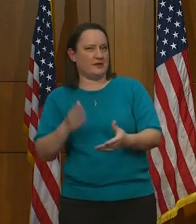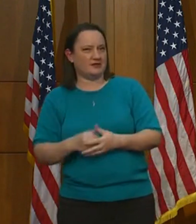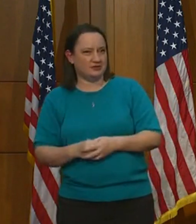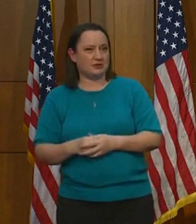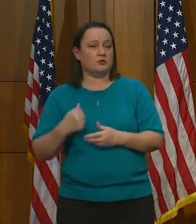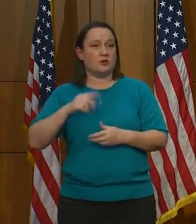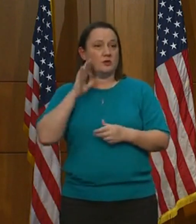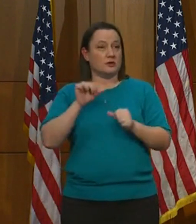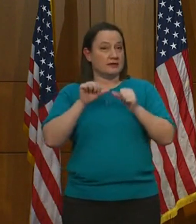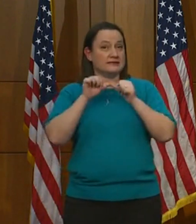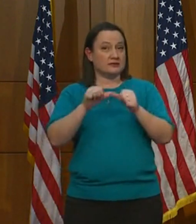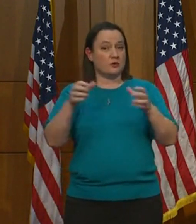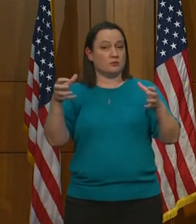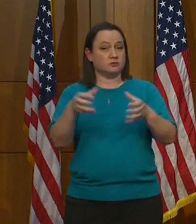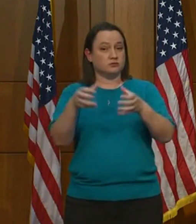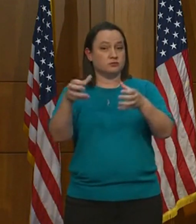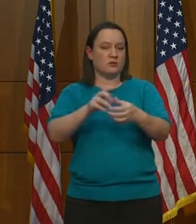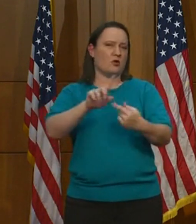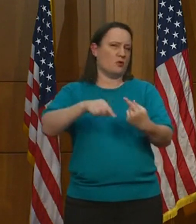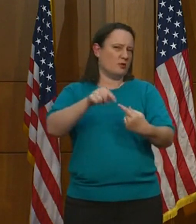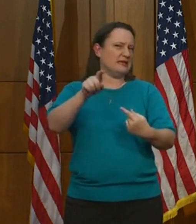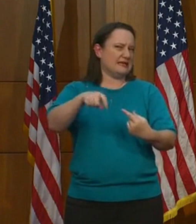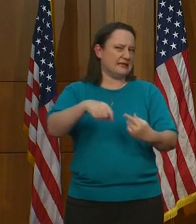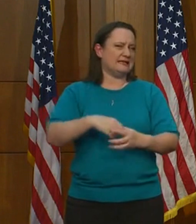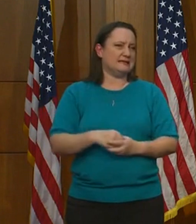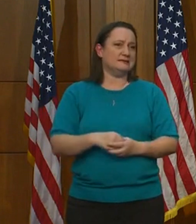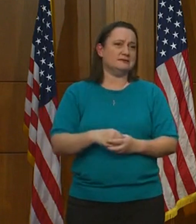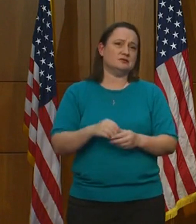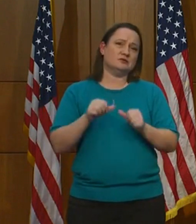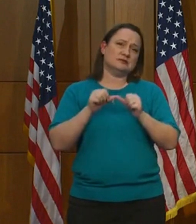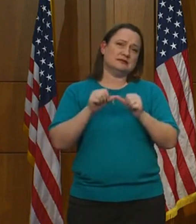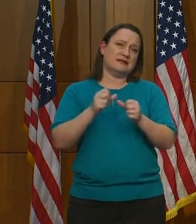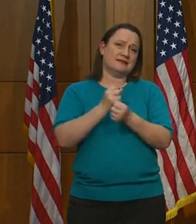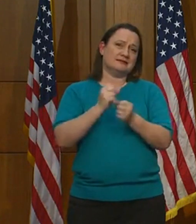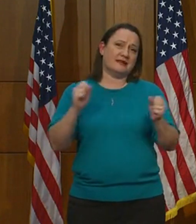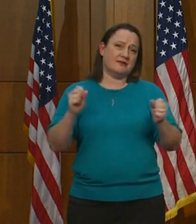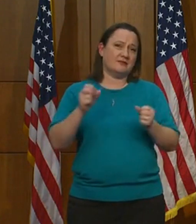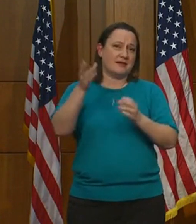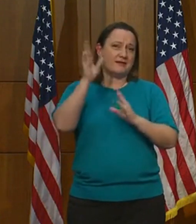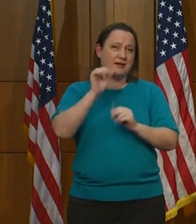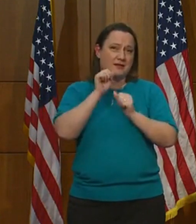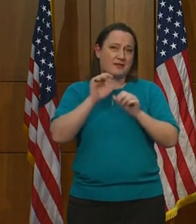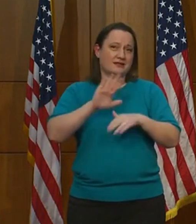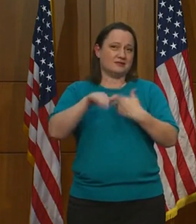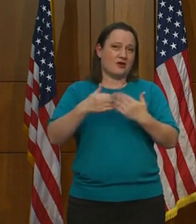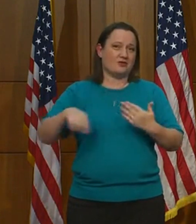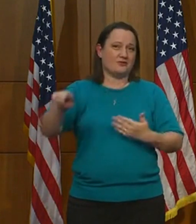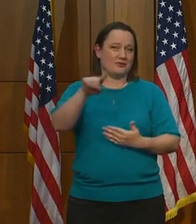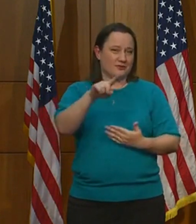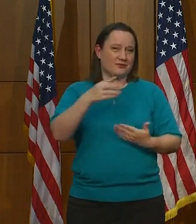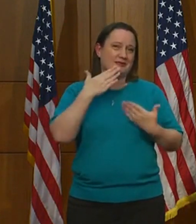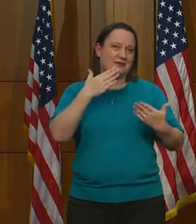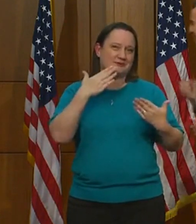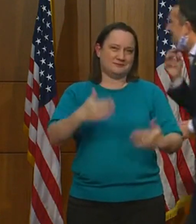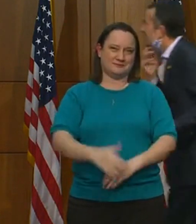have these as needed. So stay safe out there, and may God bless all of you. Thank you all so much.